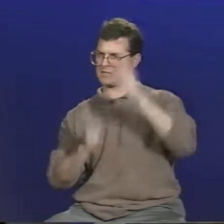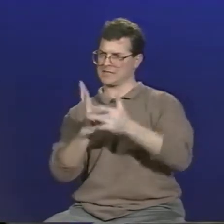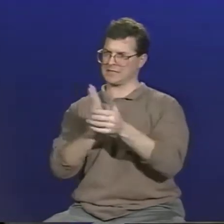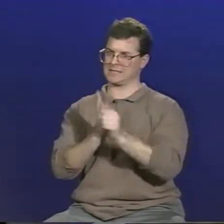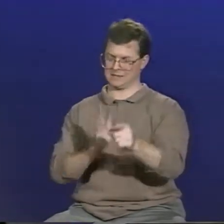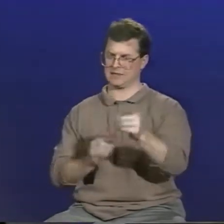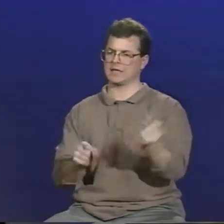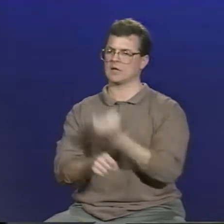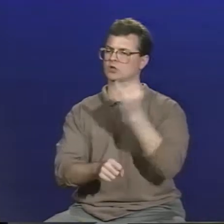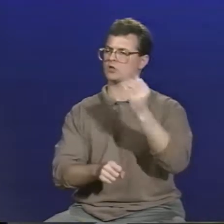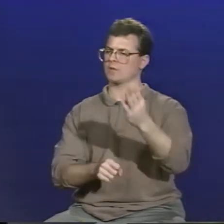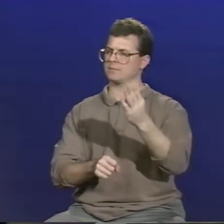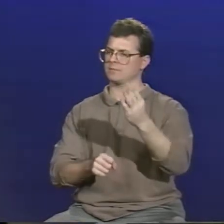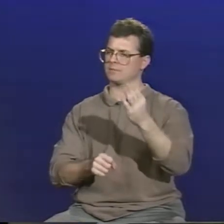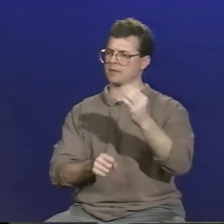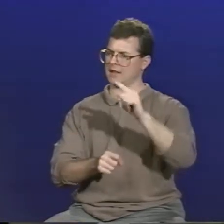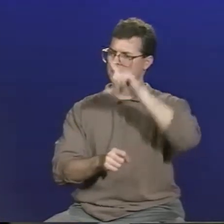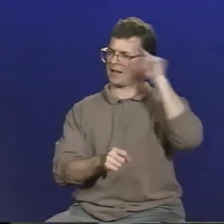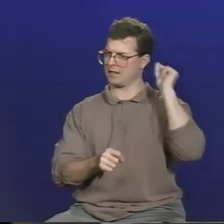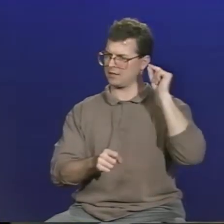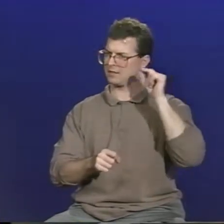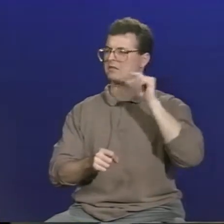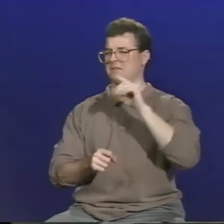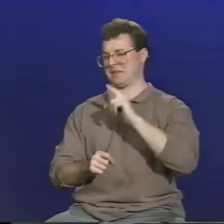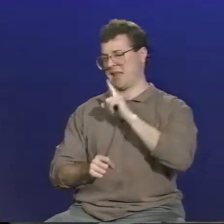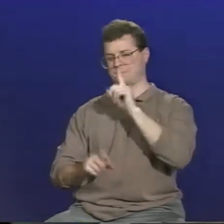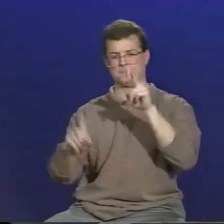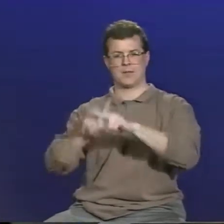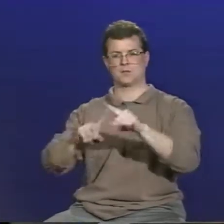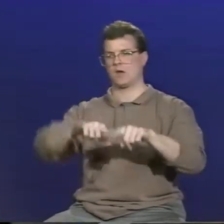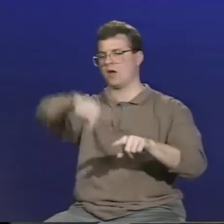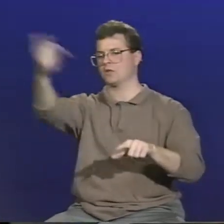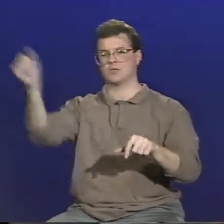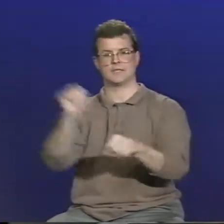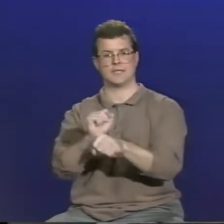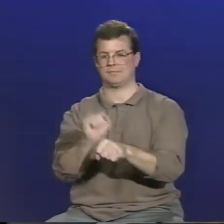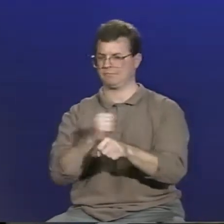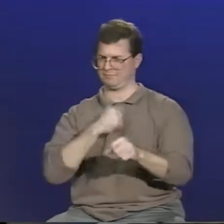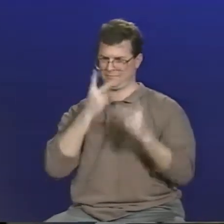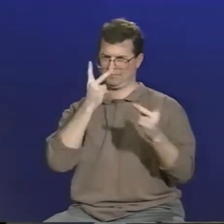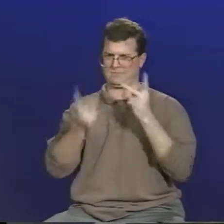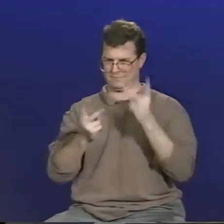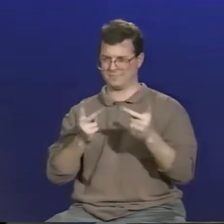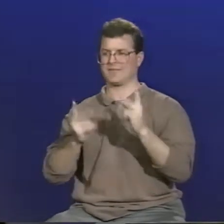People who are literate, who have good skills reading and writing English, will succeed.